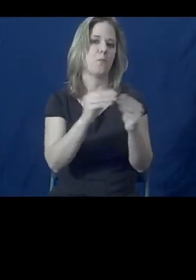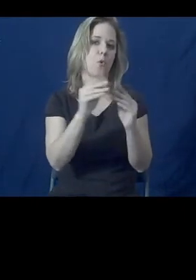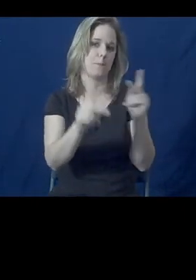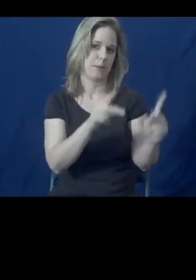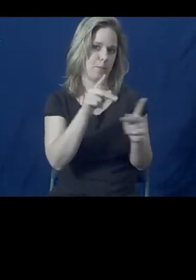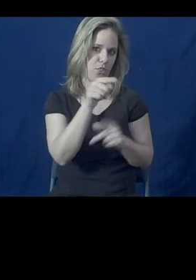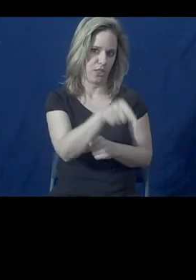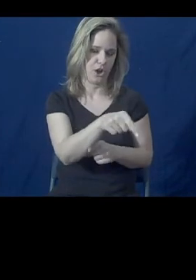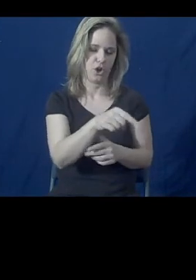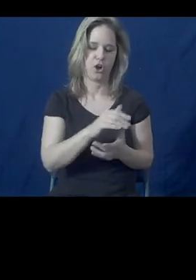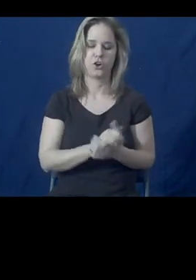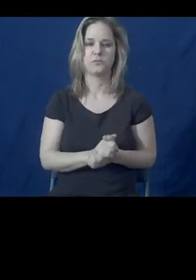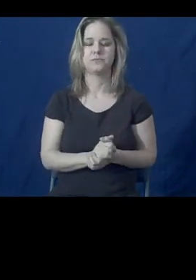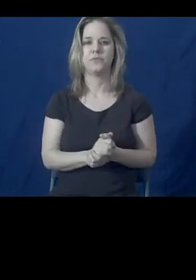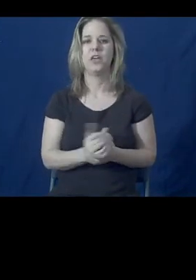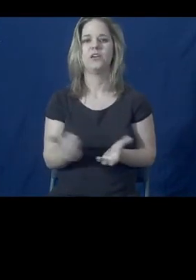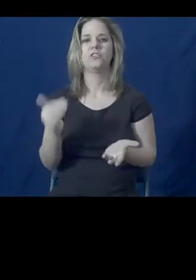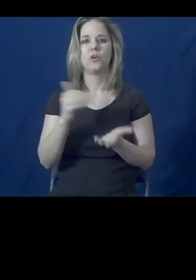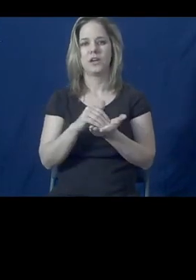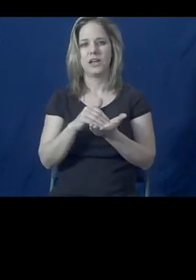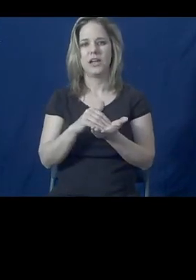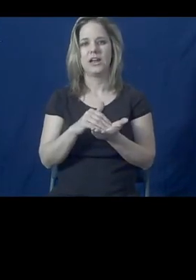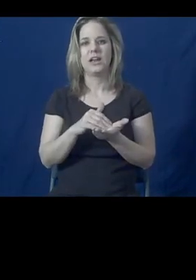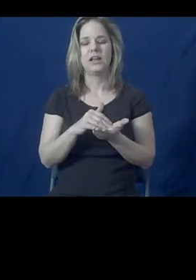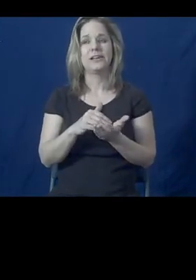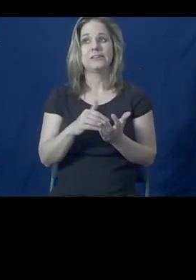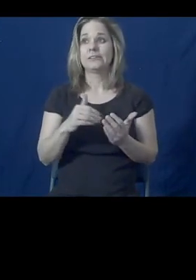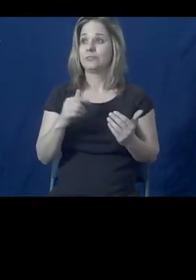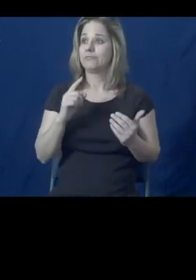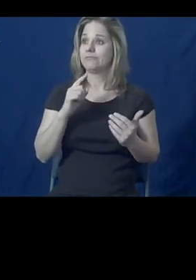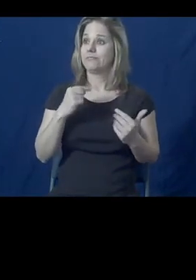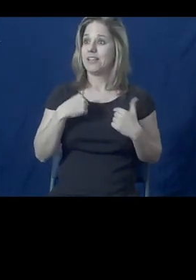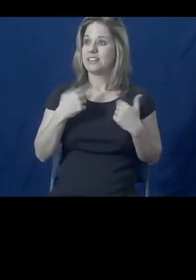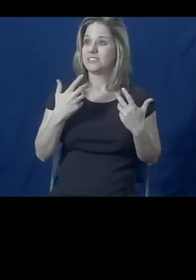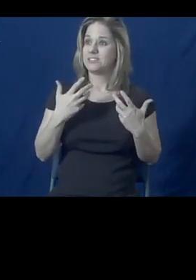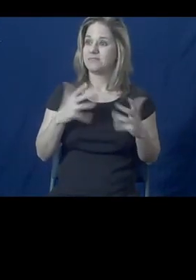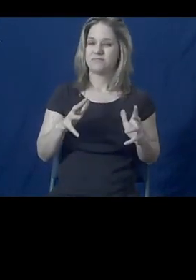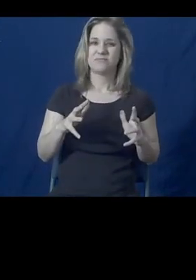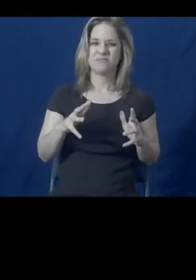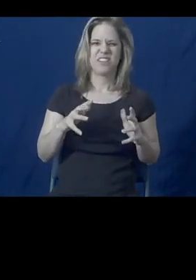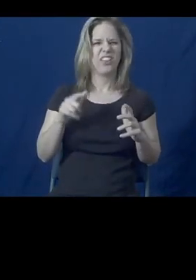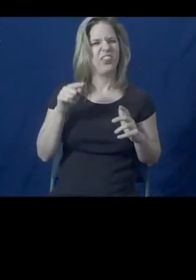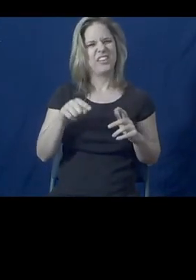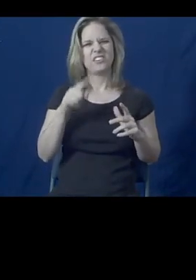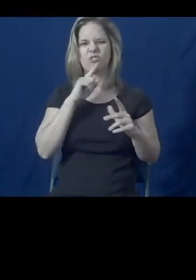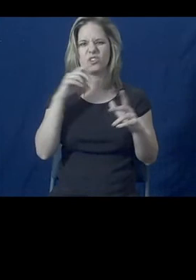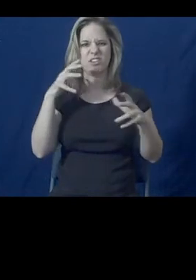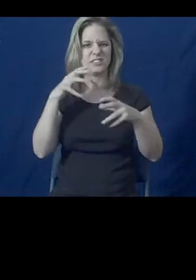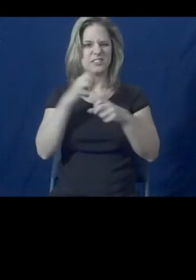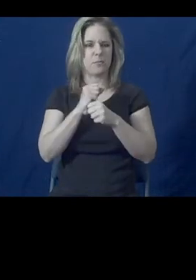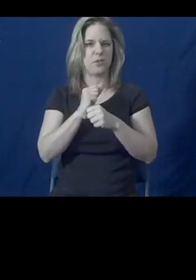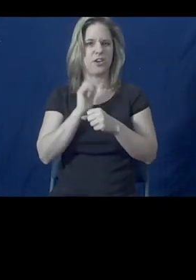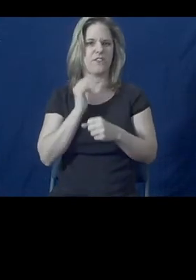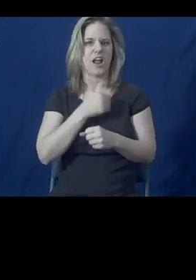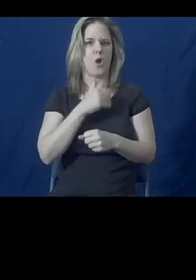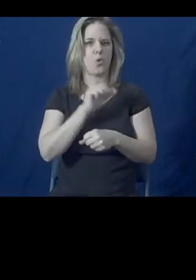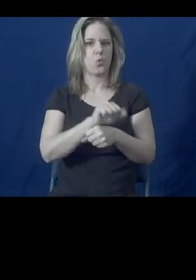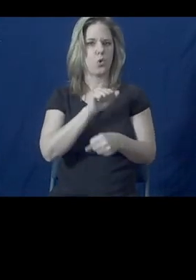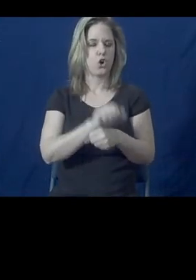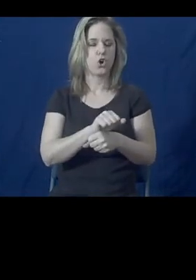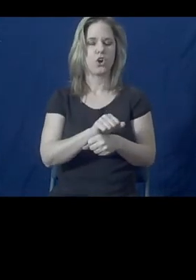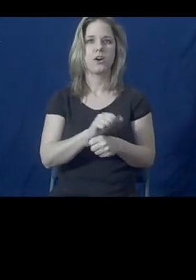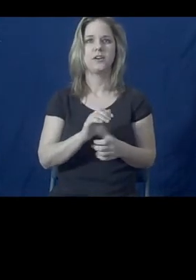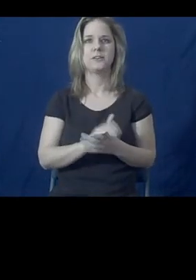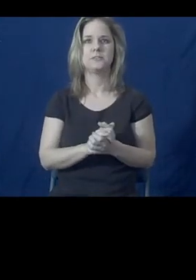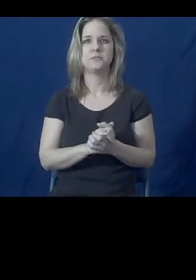that's about all I had. It's kind of a snapshot into the work that we do. My contact